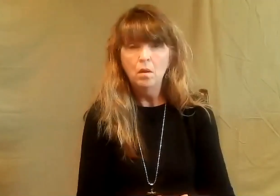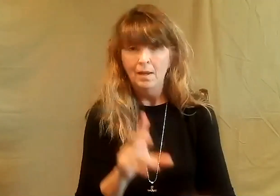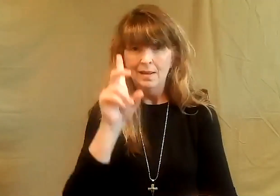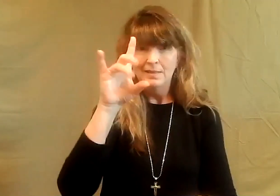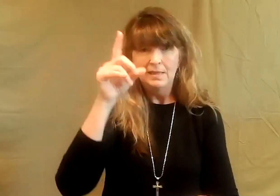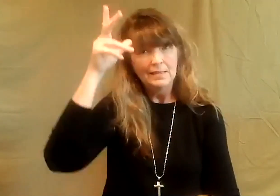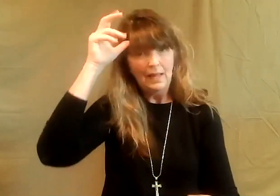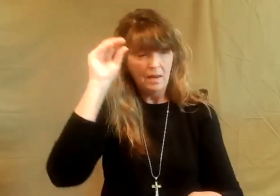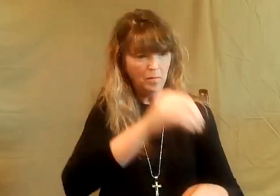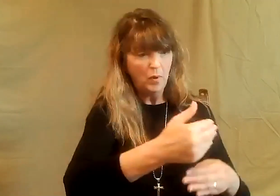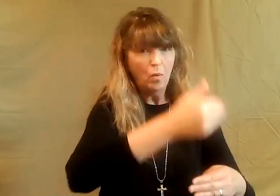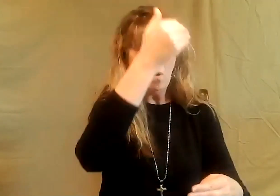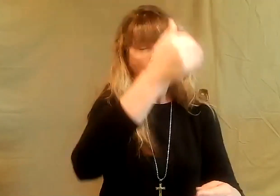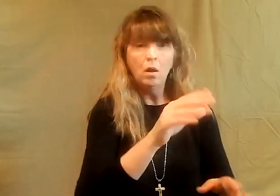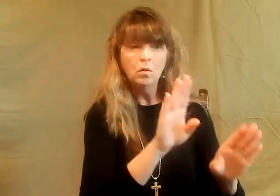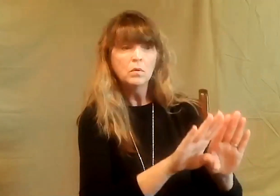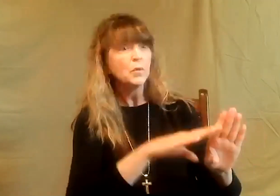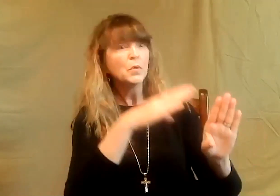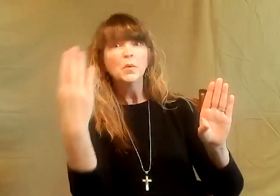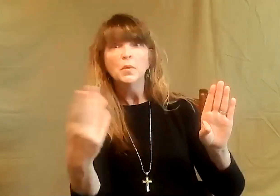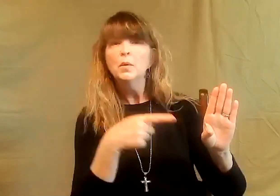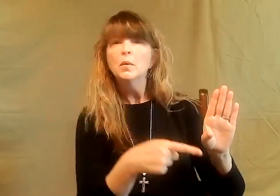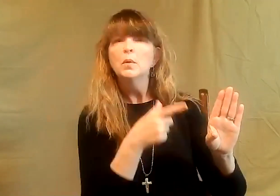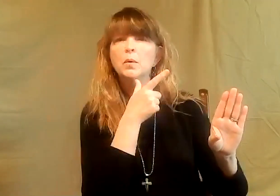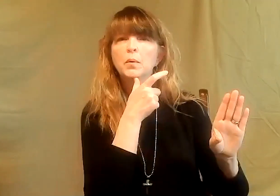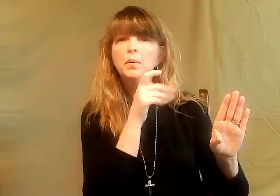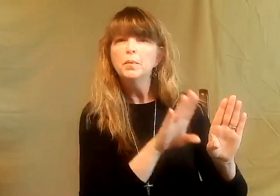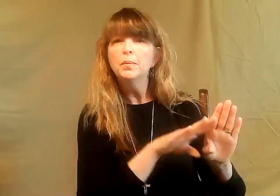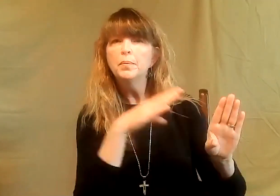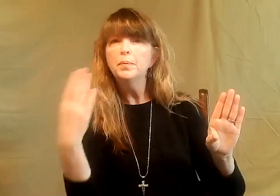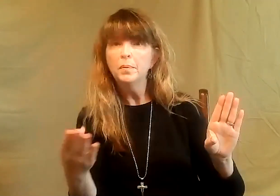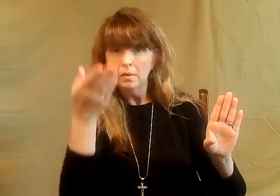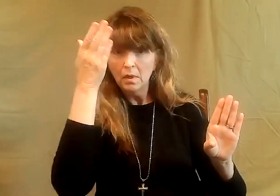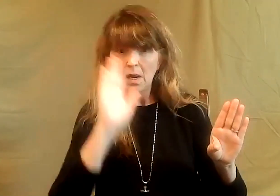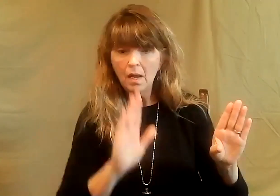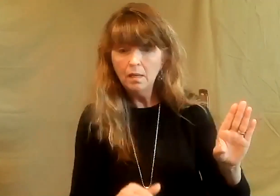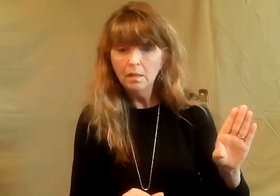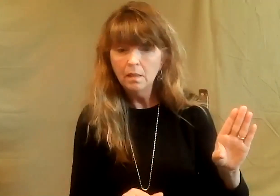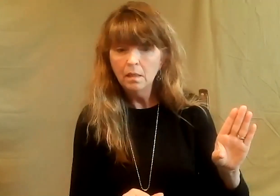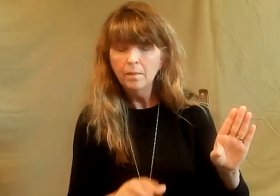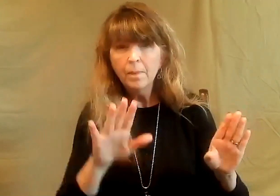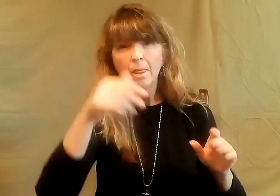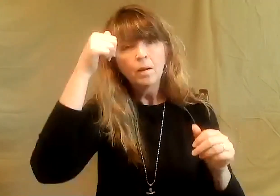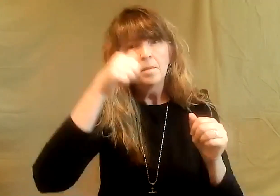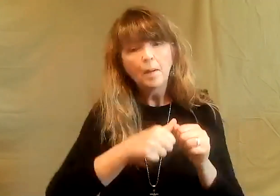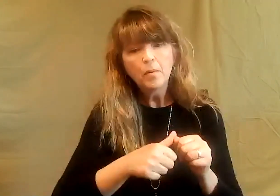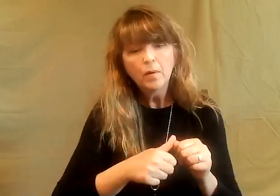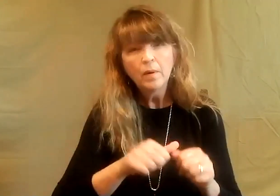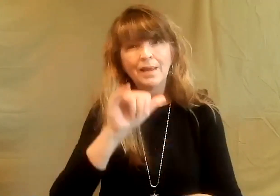wall, and if there's a wall there that's not from God, I want you to think, did you put that wall in there? Did Satan put that wall in there? And is this door